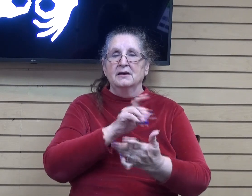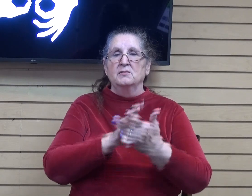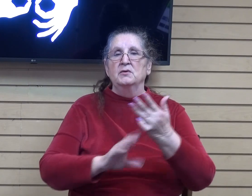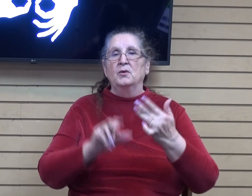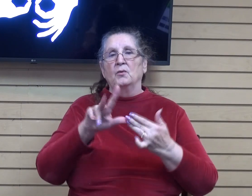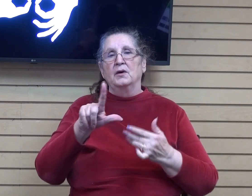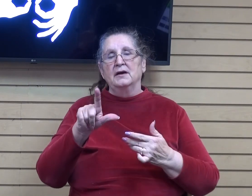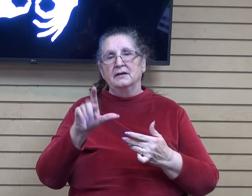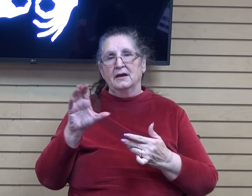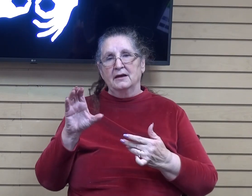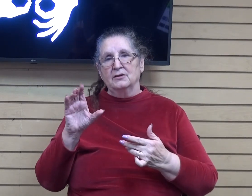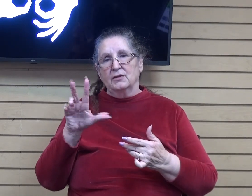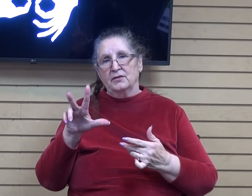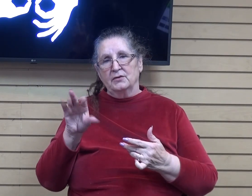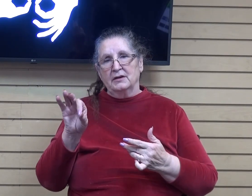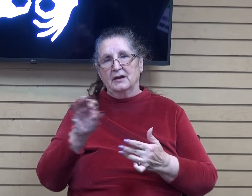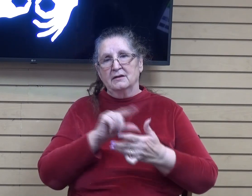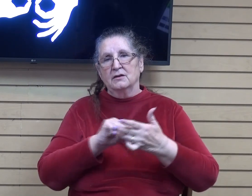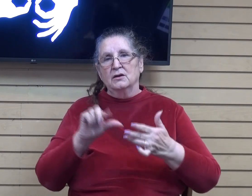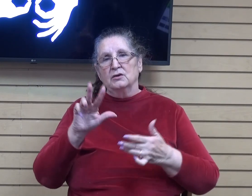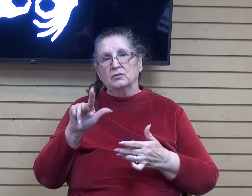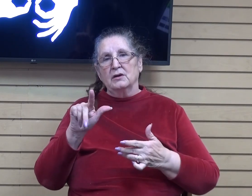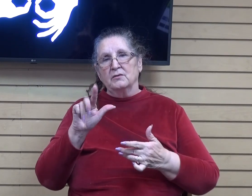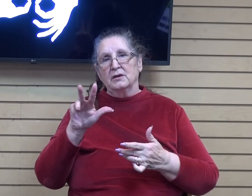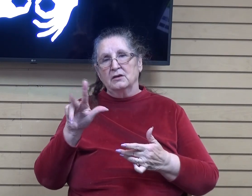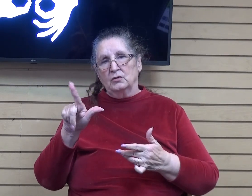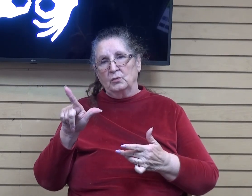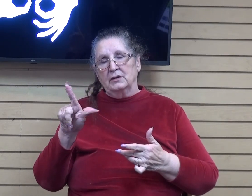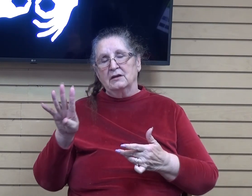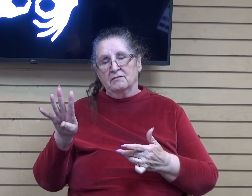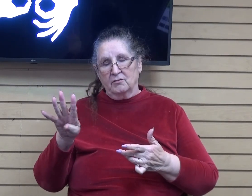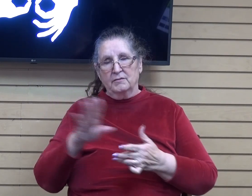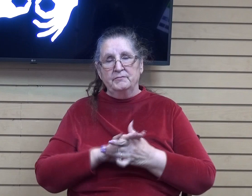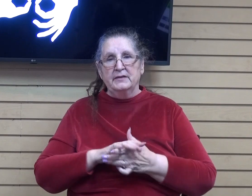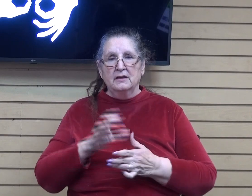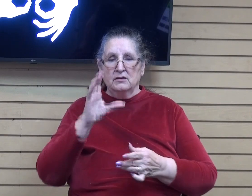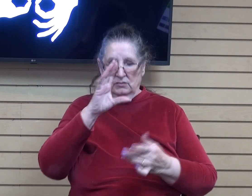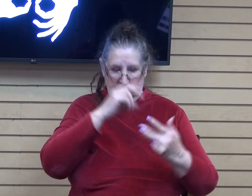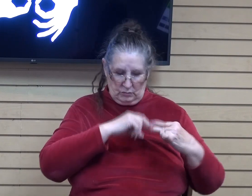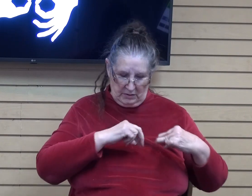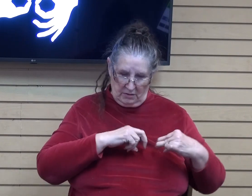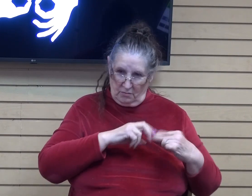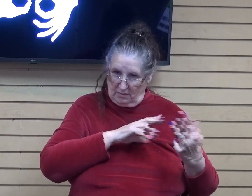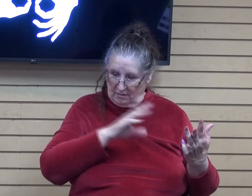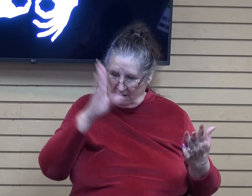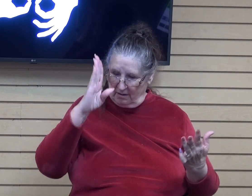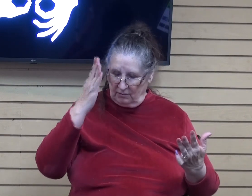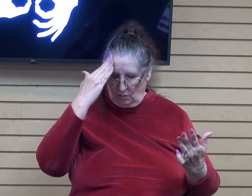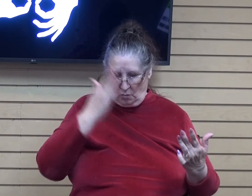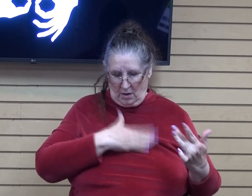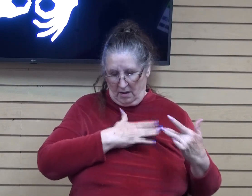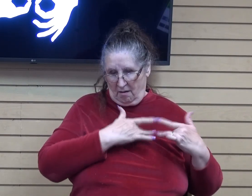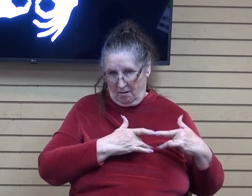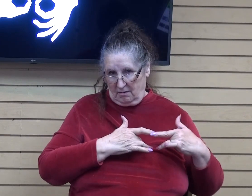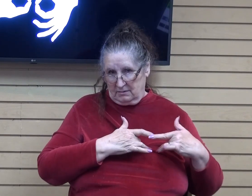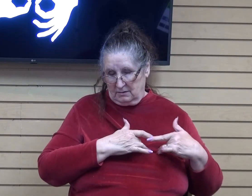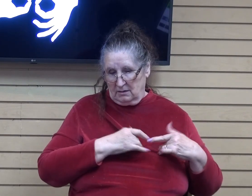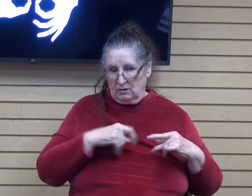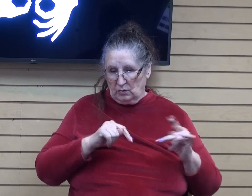23 and 24. search me oh god and know my heart try me and